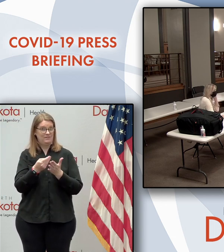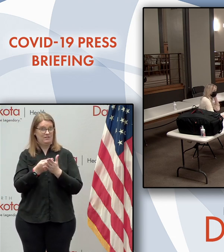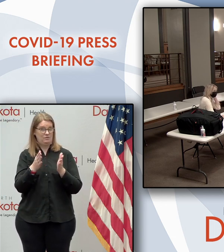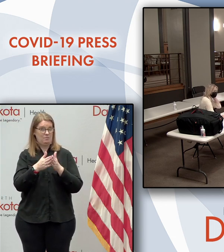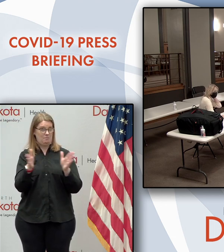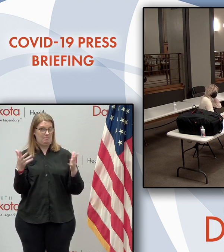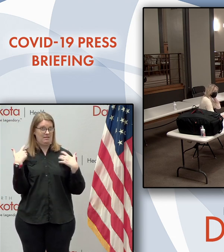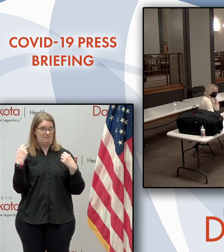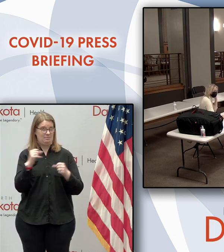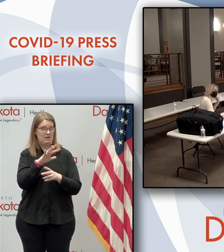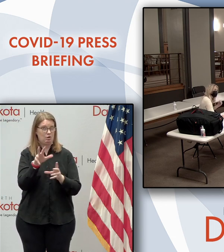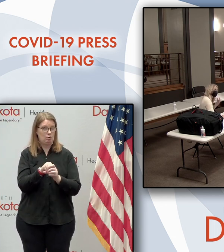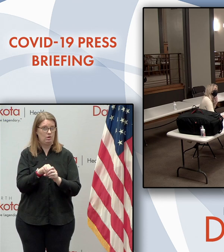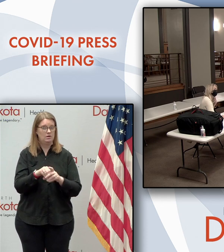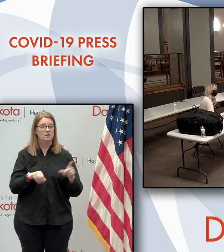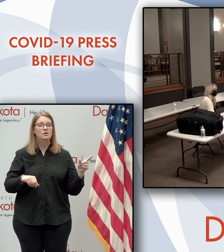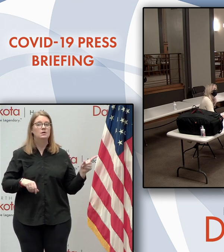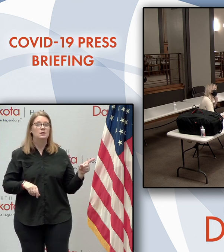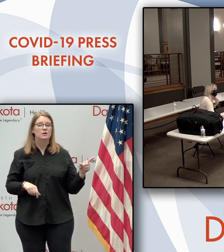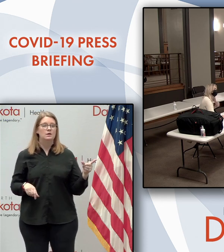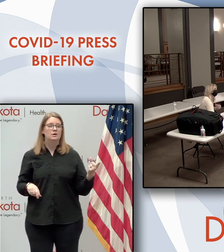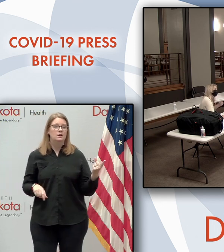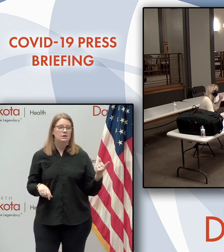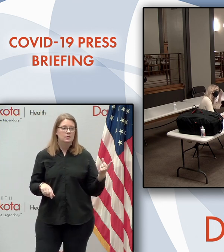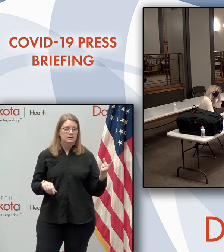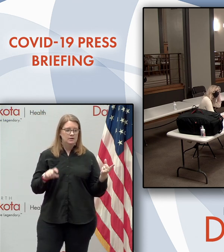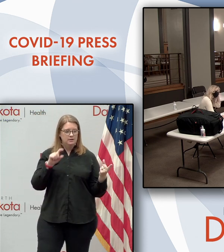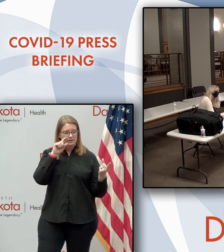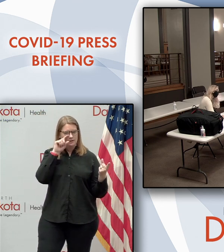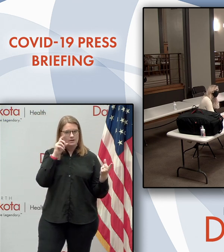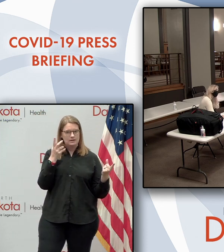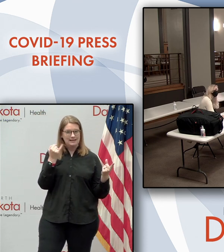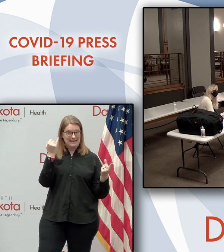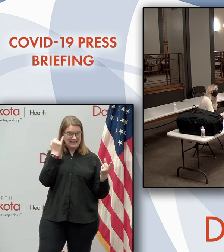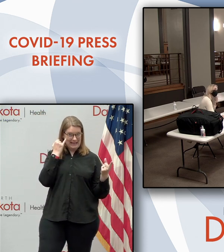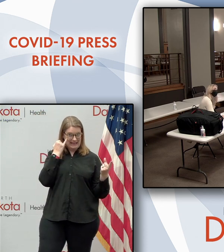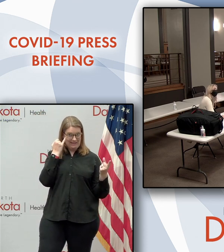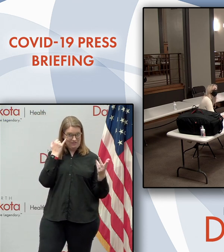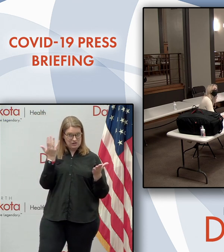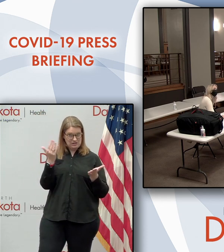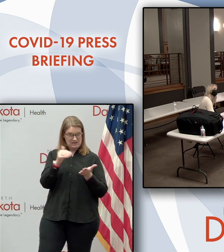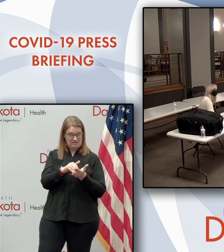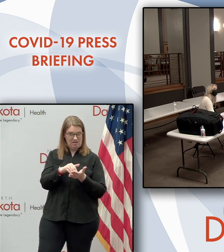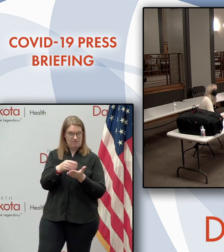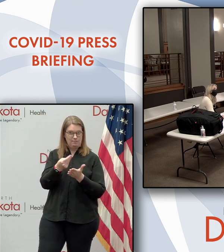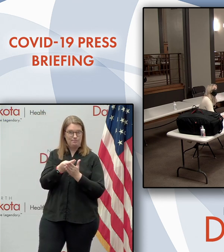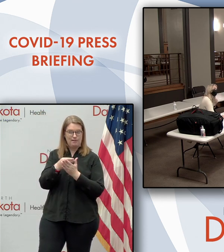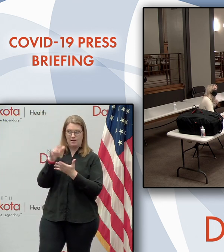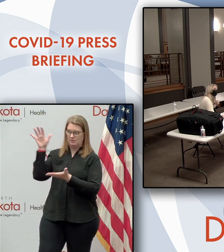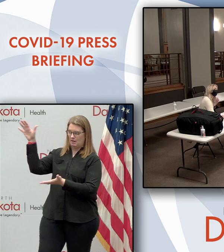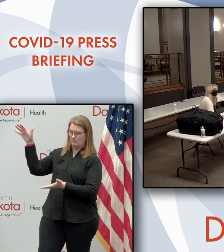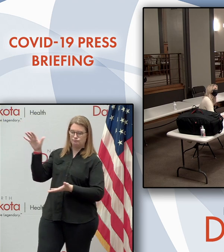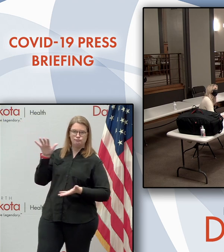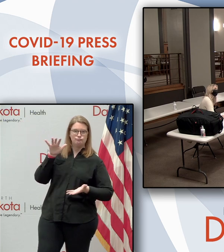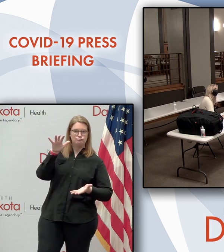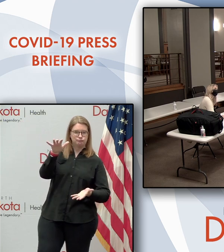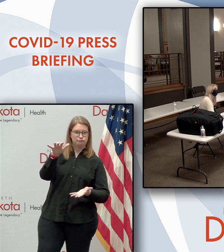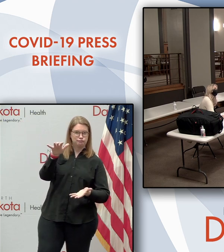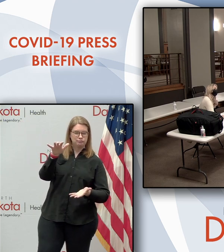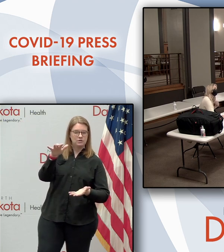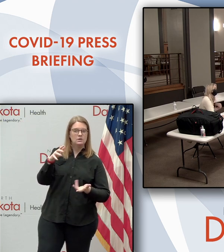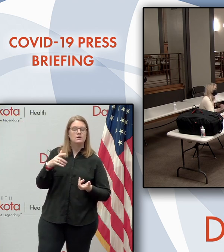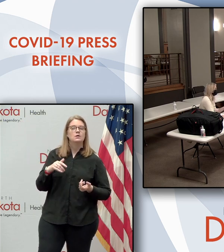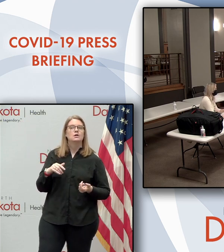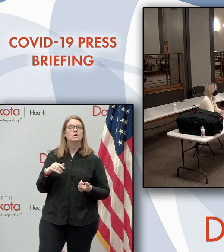be in it? I think the I think if there is another stimulus package, the key to it is